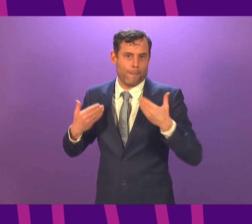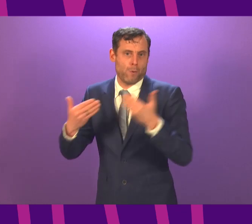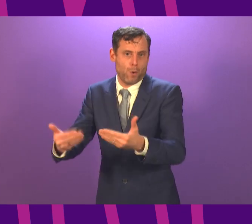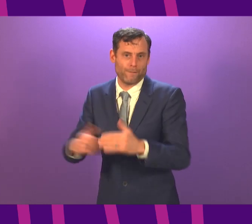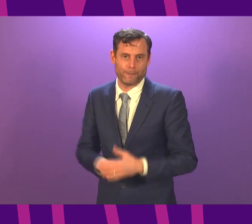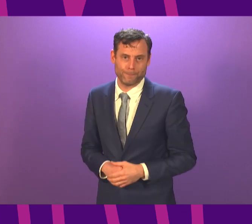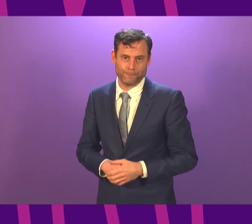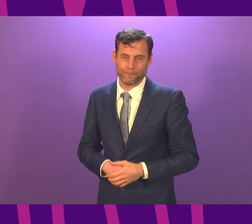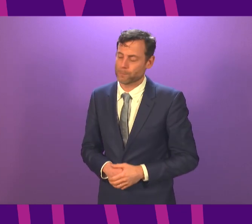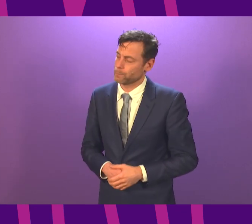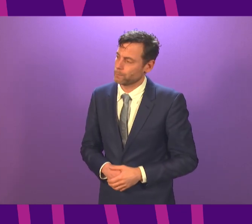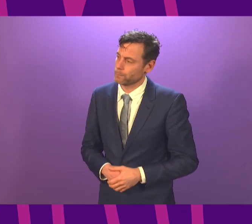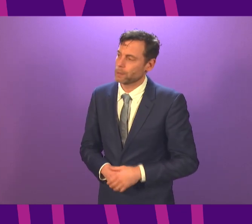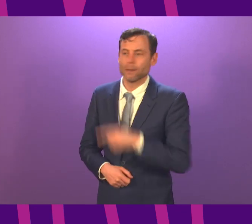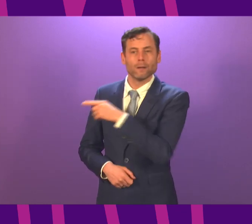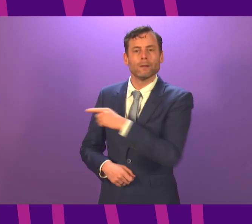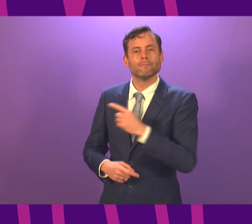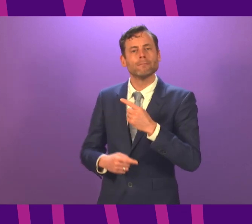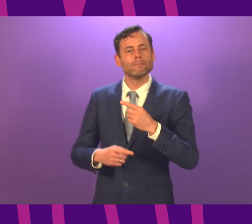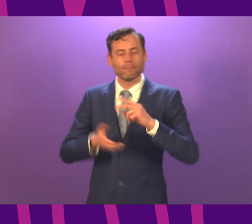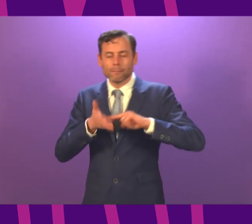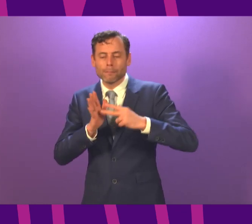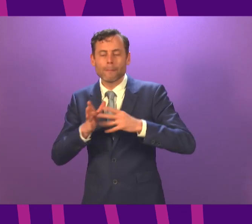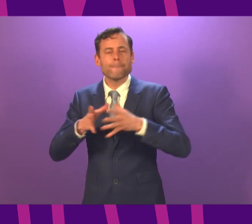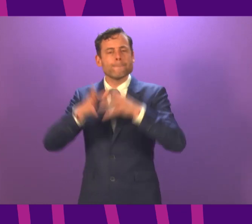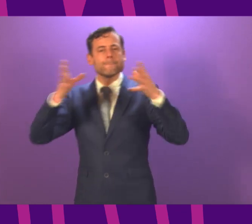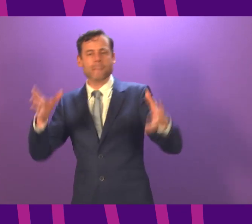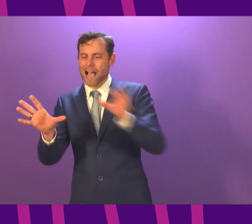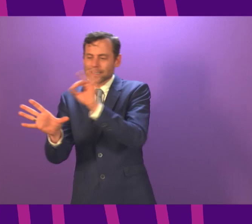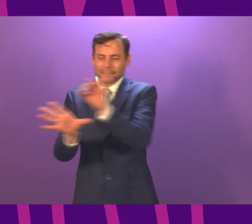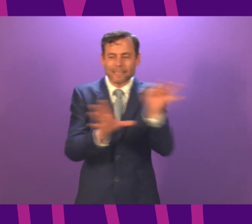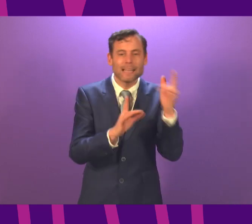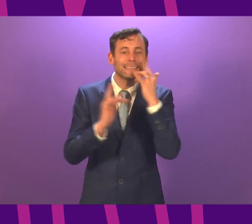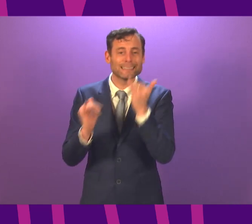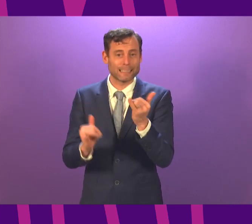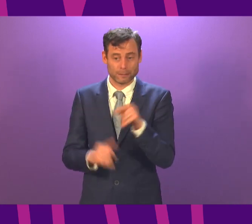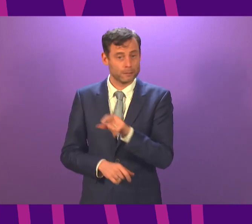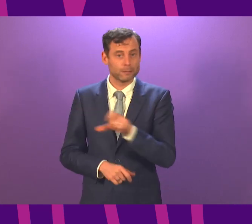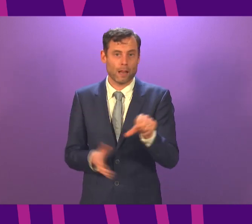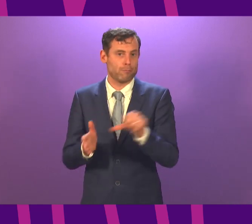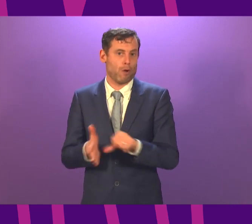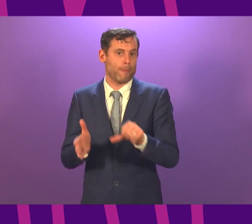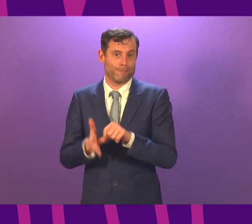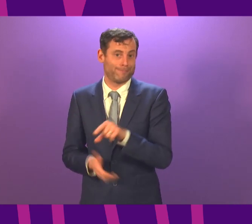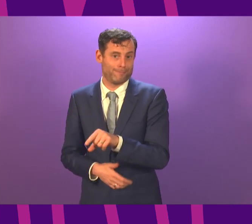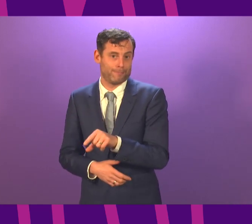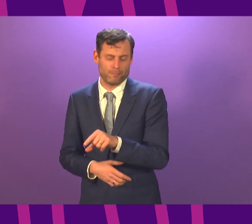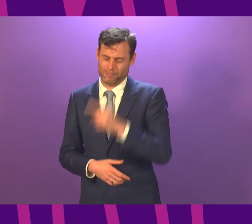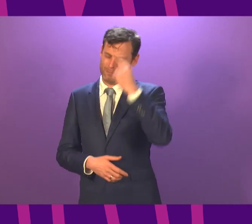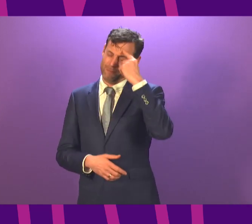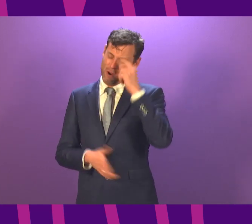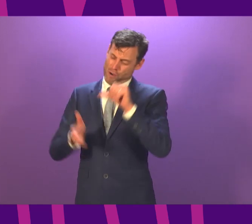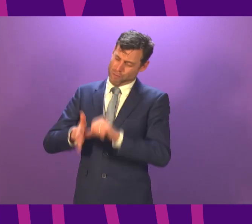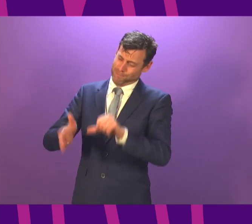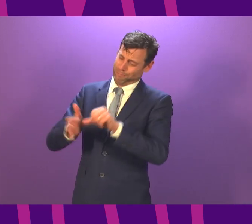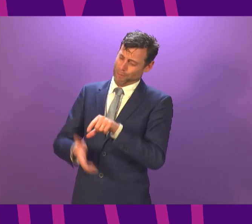the mass testing regime which doesn't really inspire confidence in our mass vaccination programme. I spoke to Glasgow home carers this